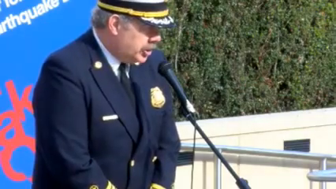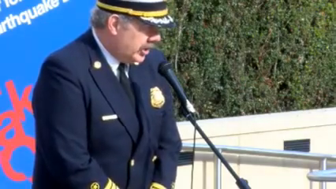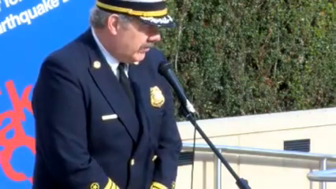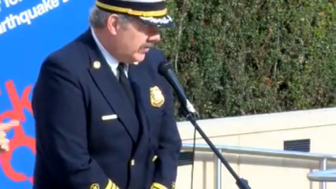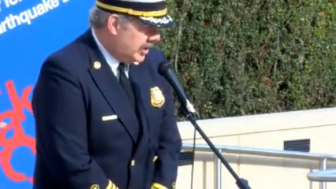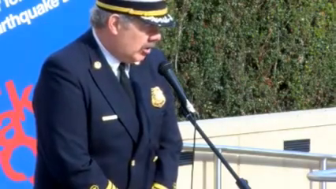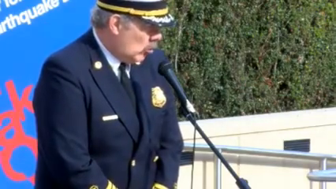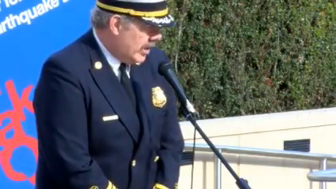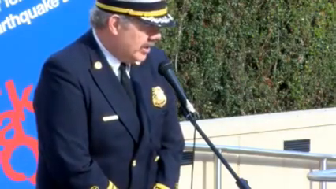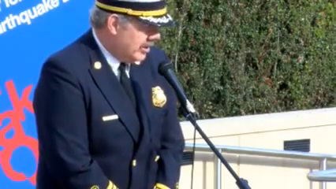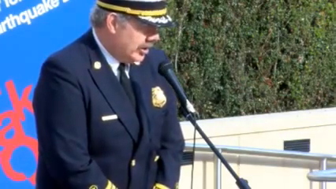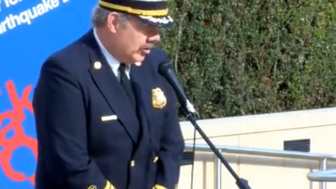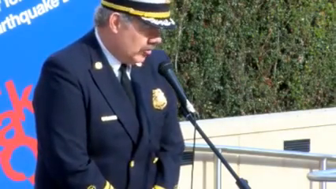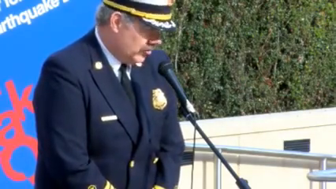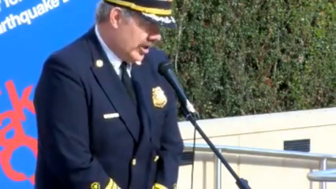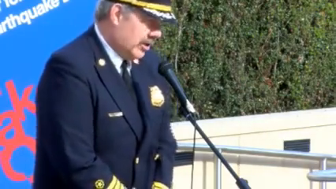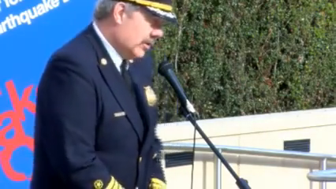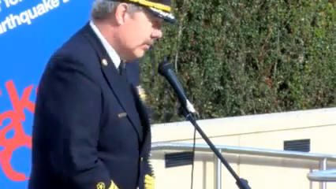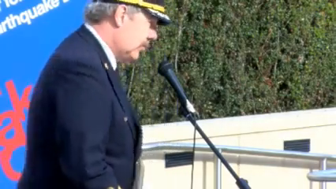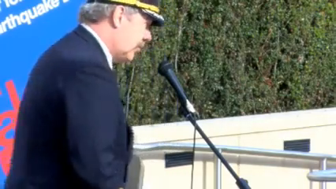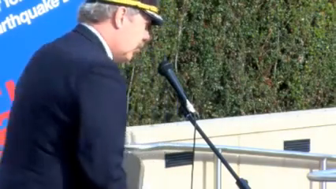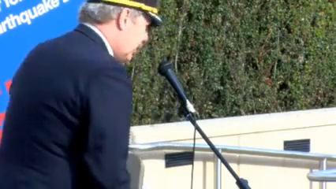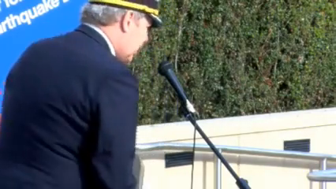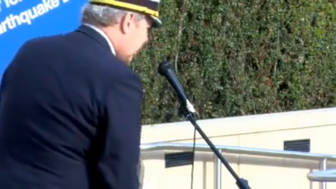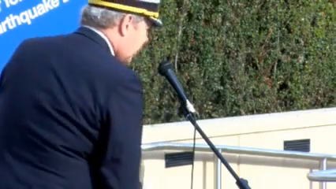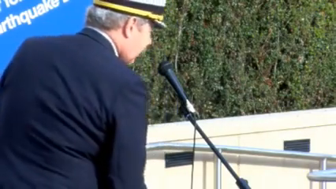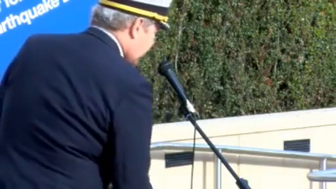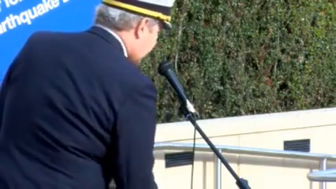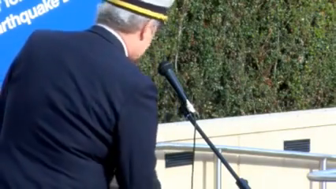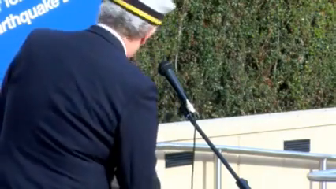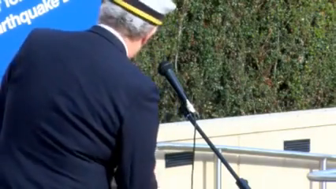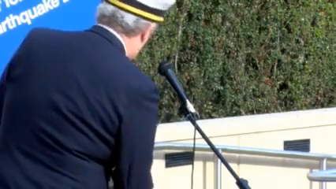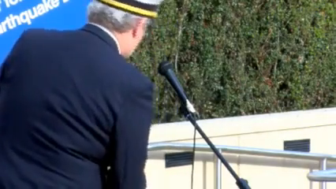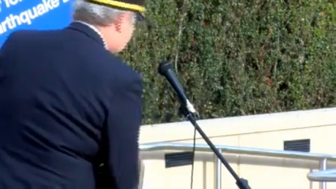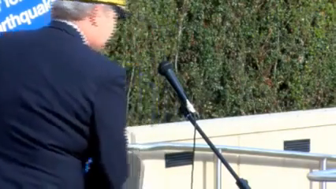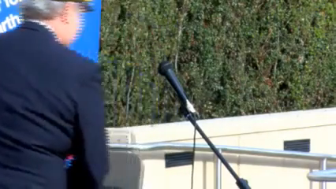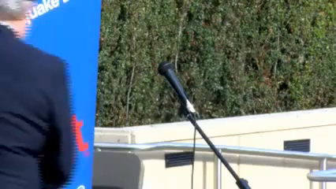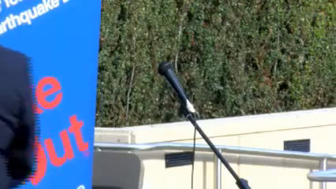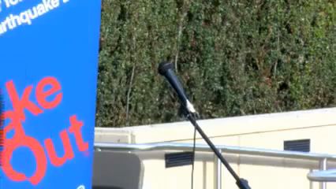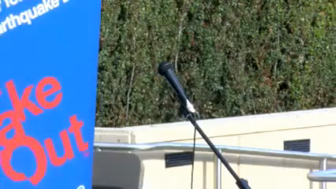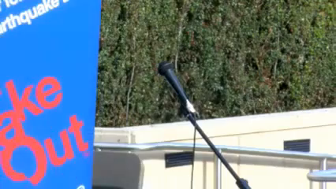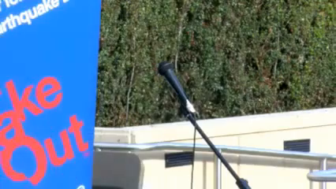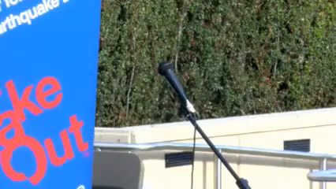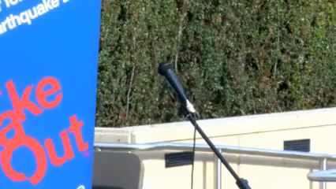sent Deputy Chief Darren White in her stead. So, Deputy Chief Darren White.